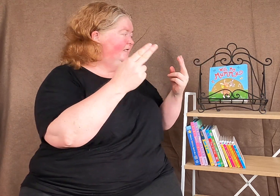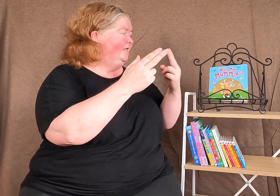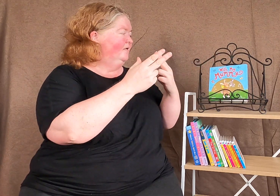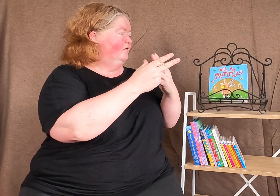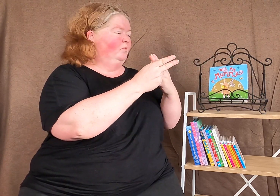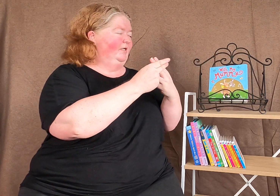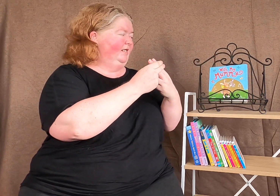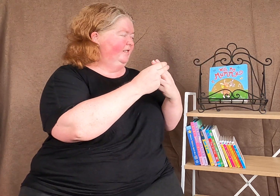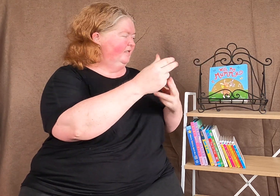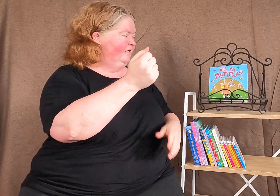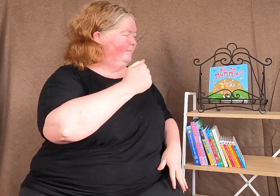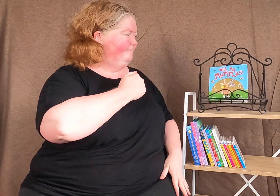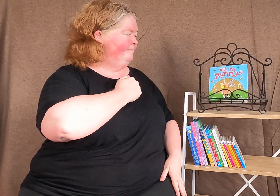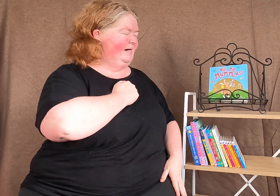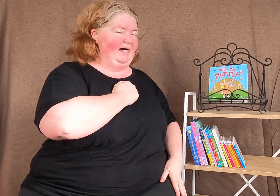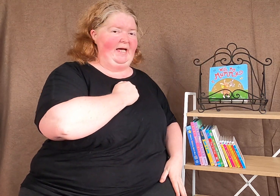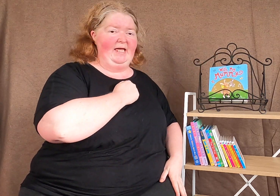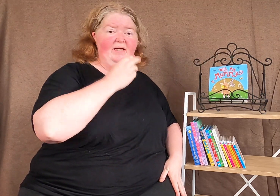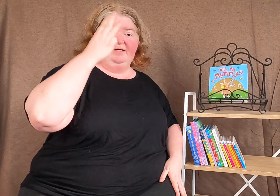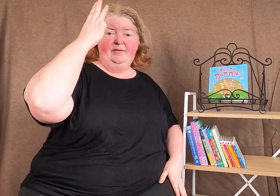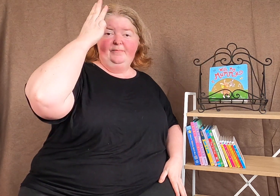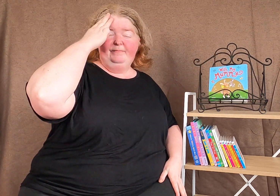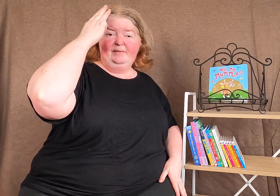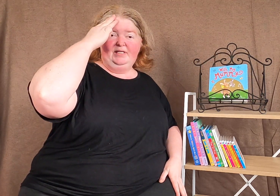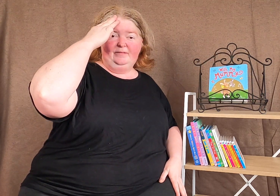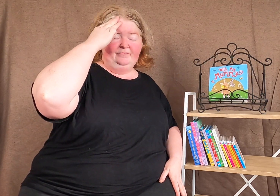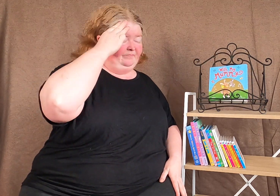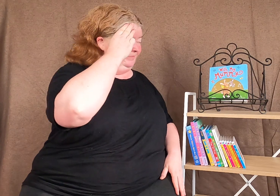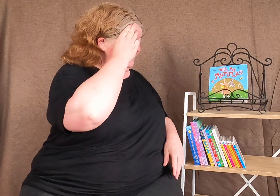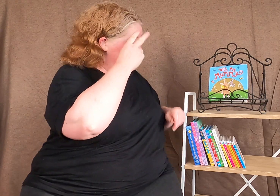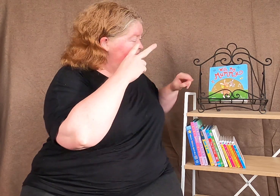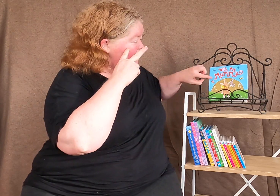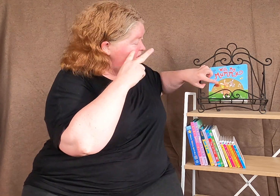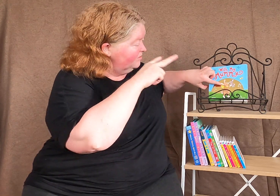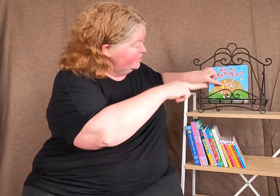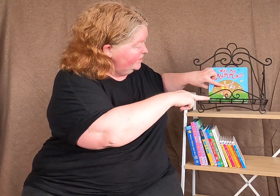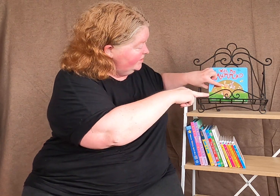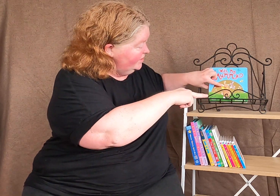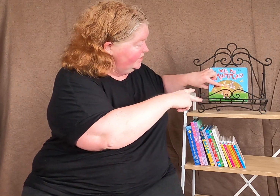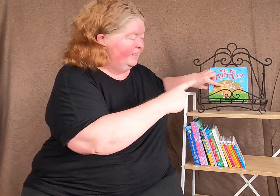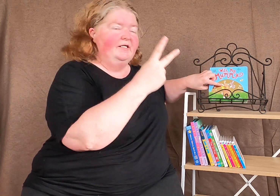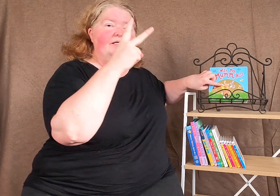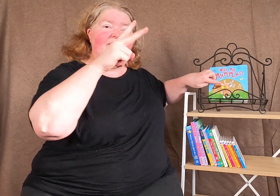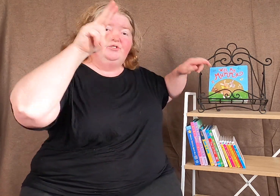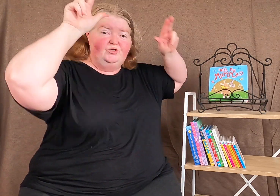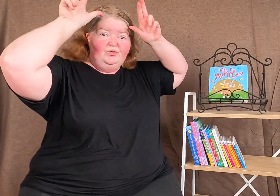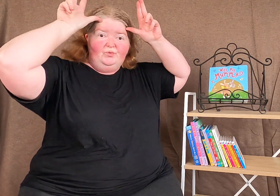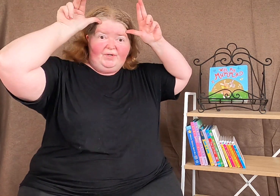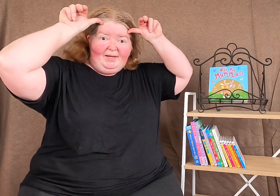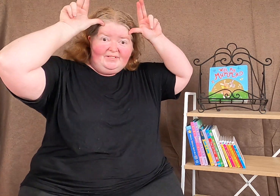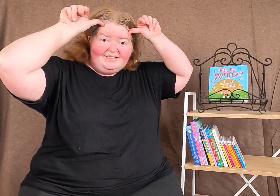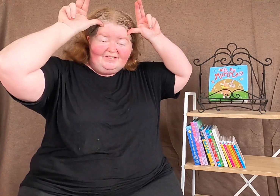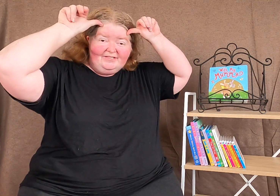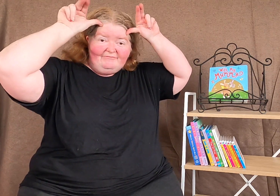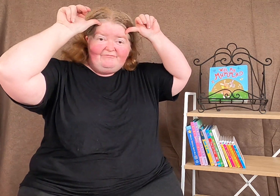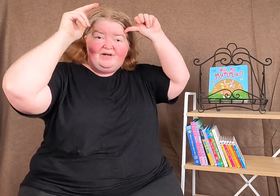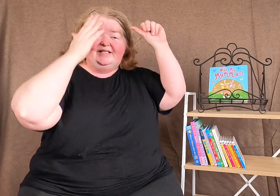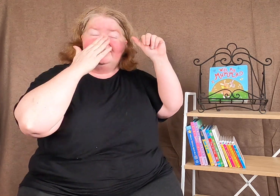With My Mummy. And look, there's two rabbits on the front.